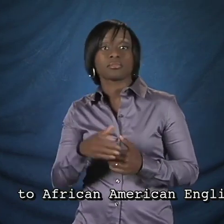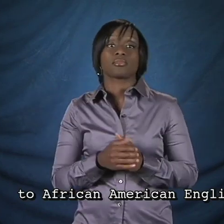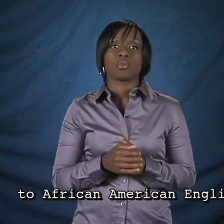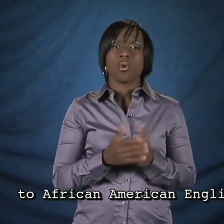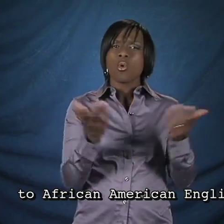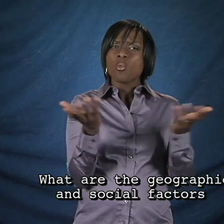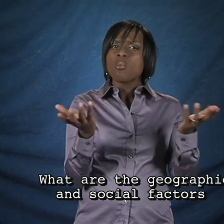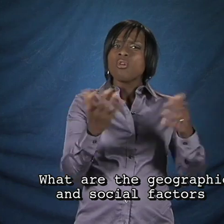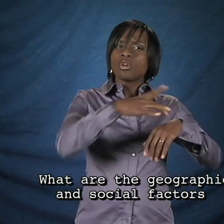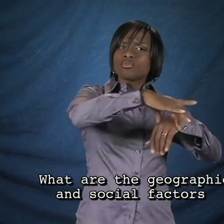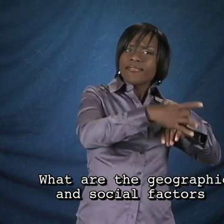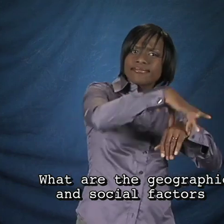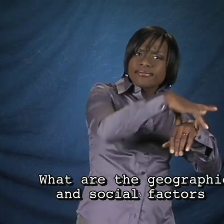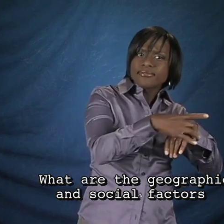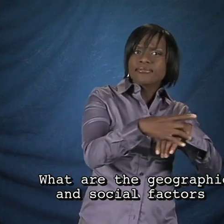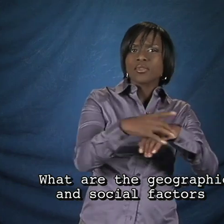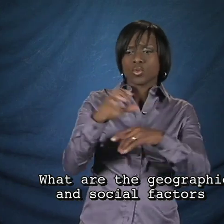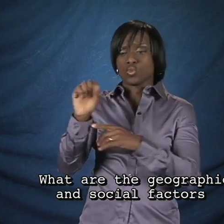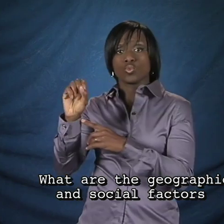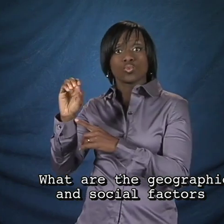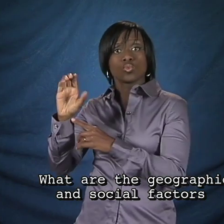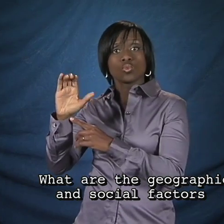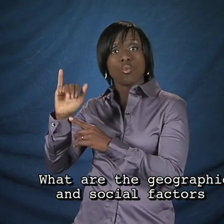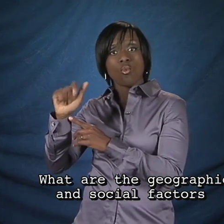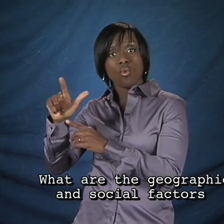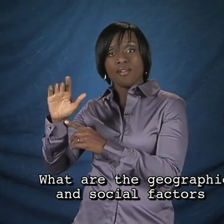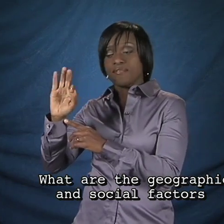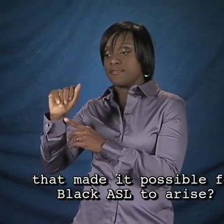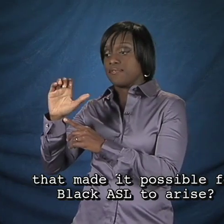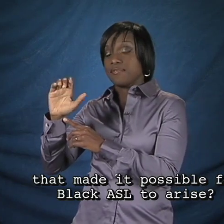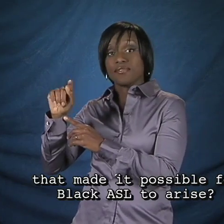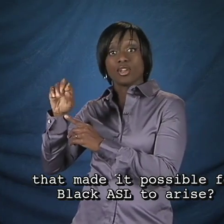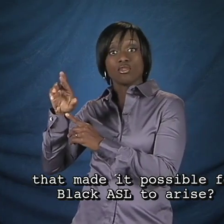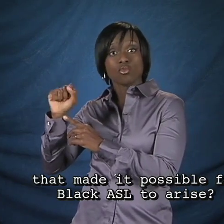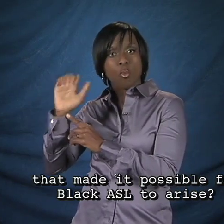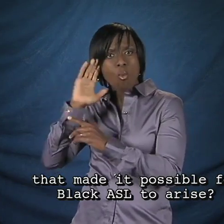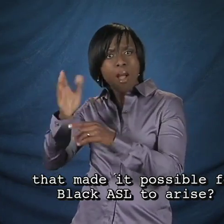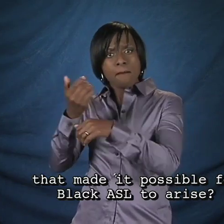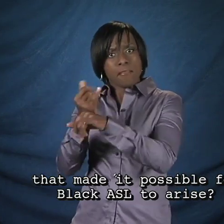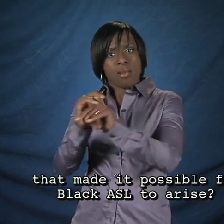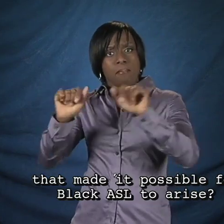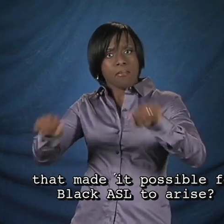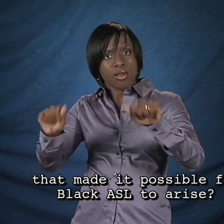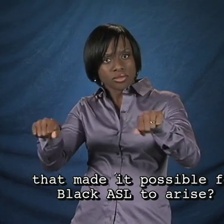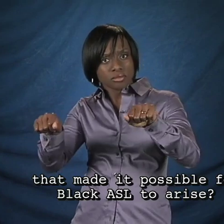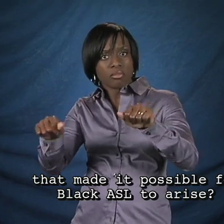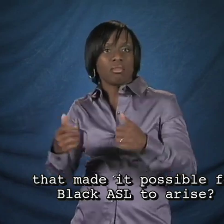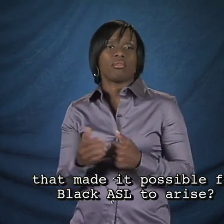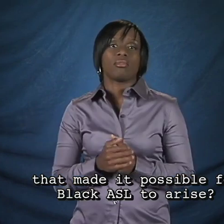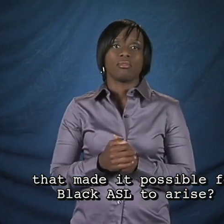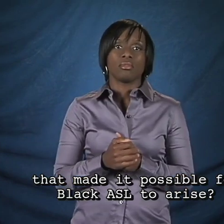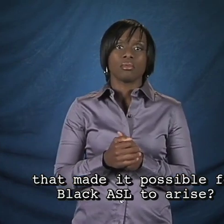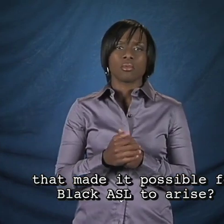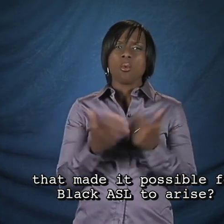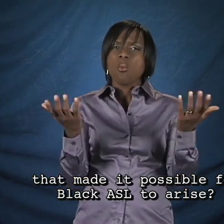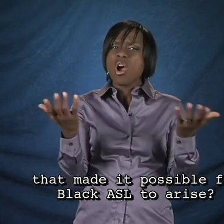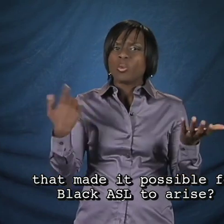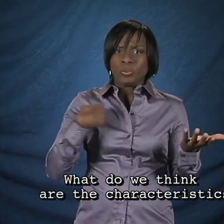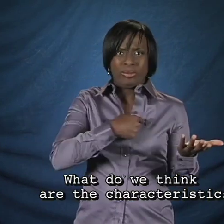English? What are the geographic and social factors that made it possible for Black ASL to arise? What do we